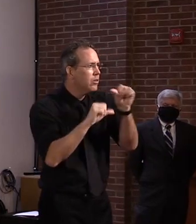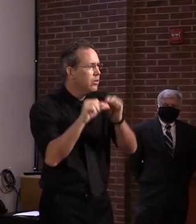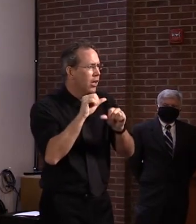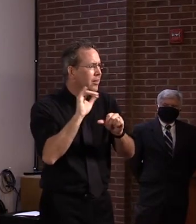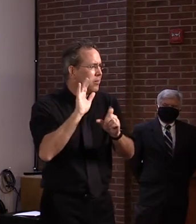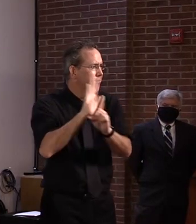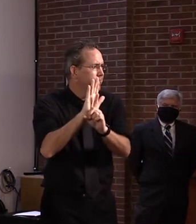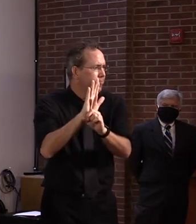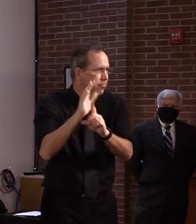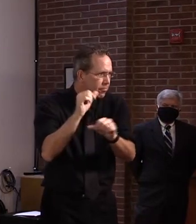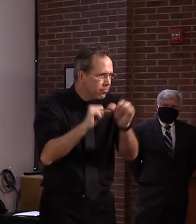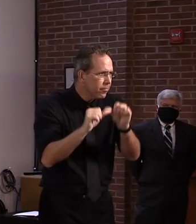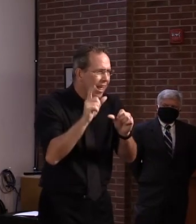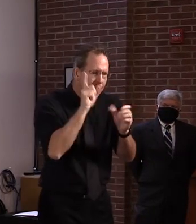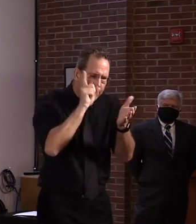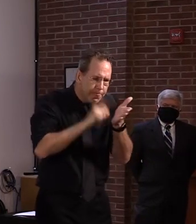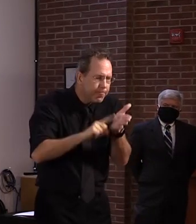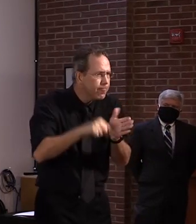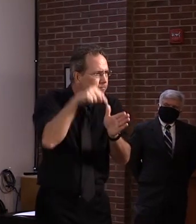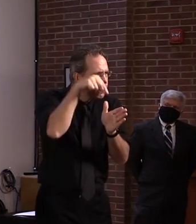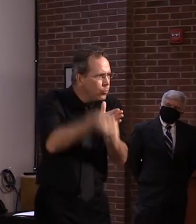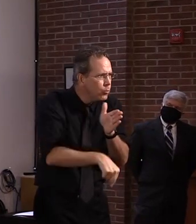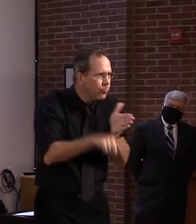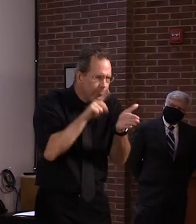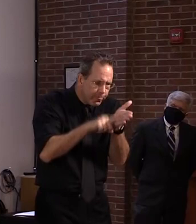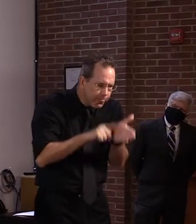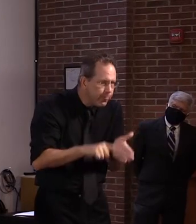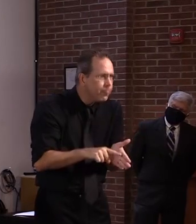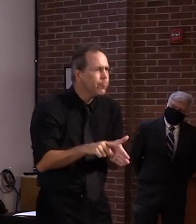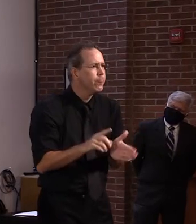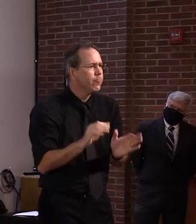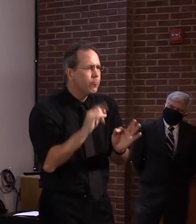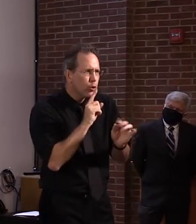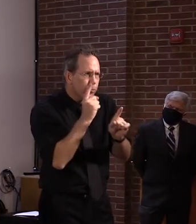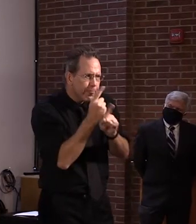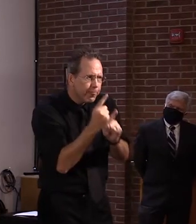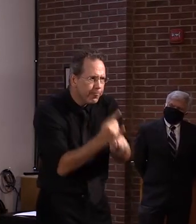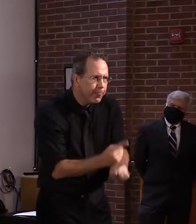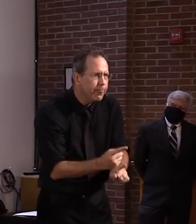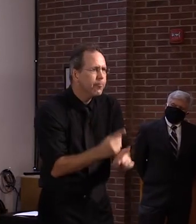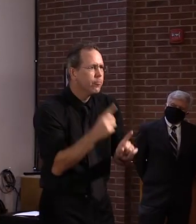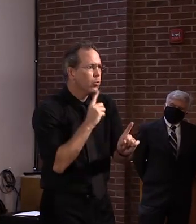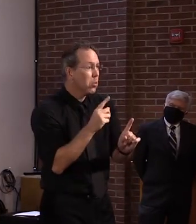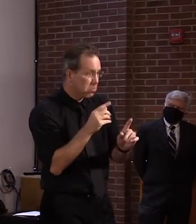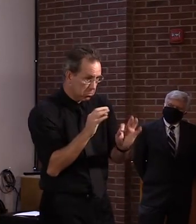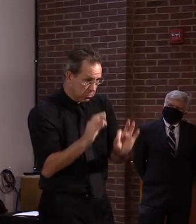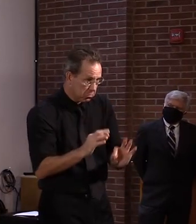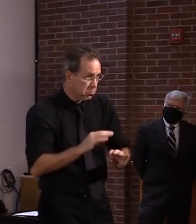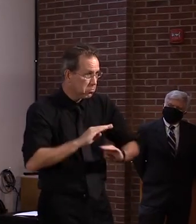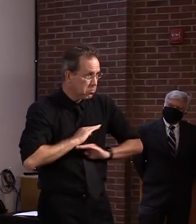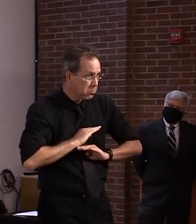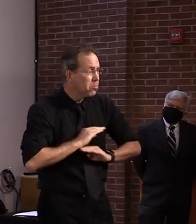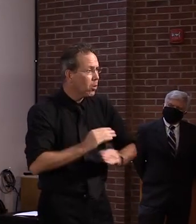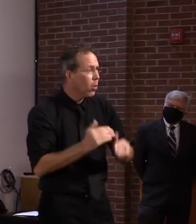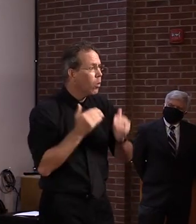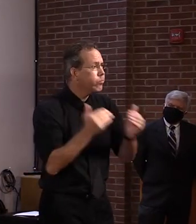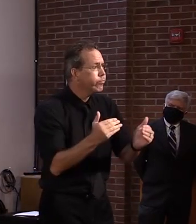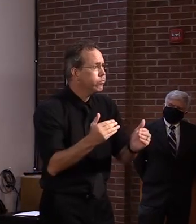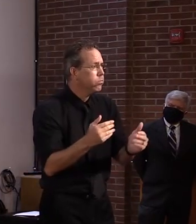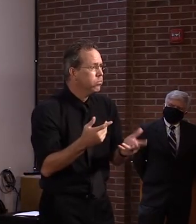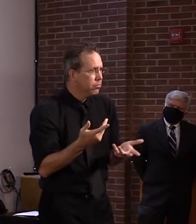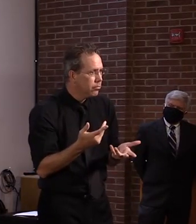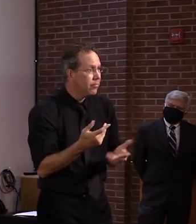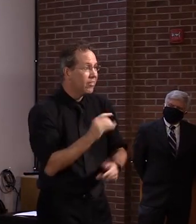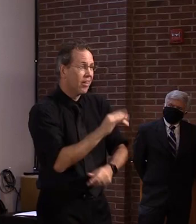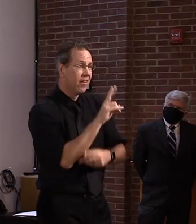on whatever comes out. And effectiveness of the vaccine weighed